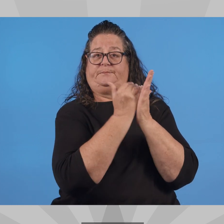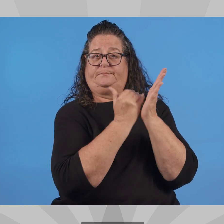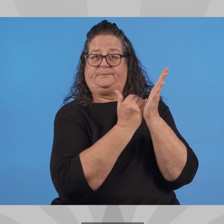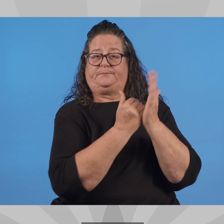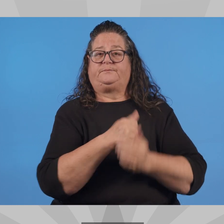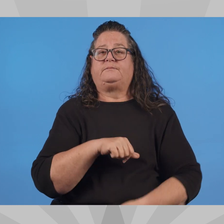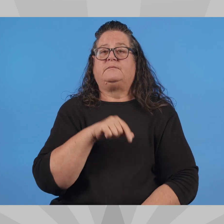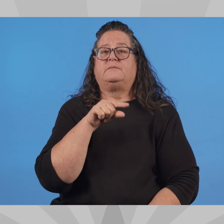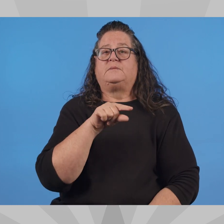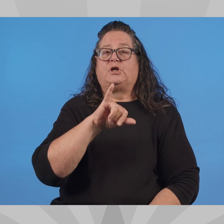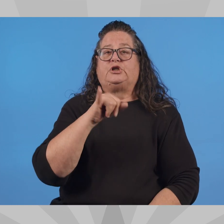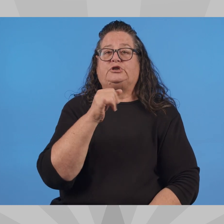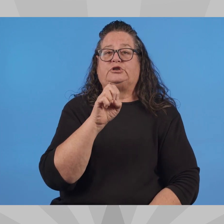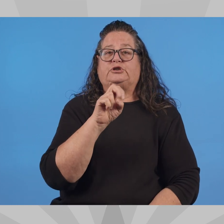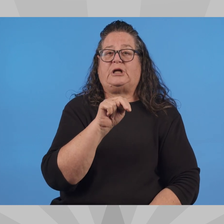Statement